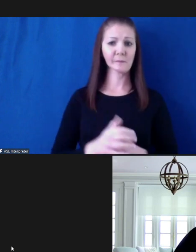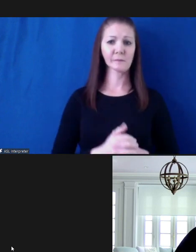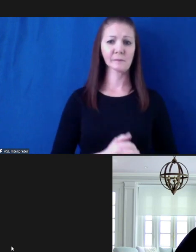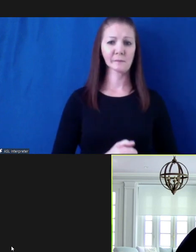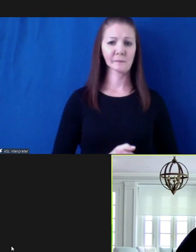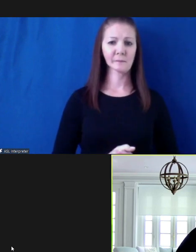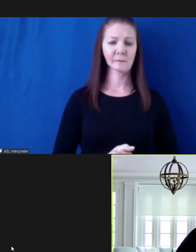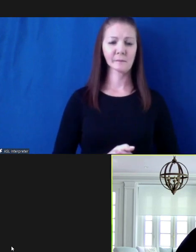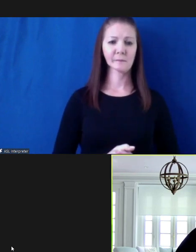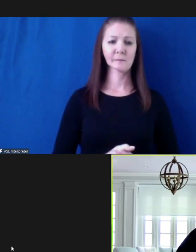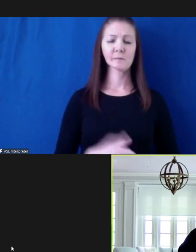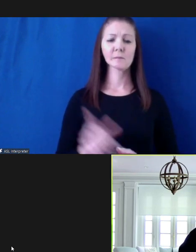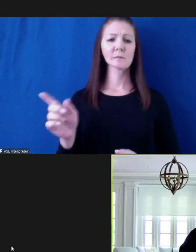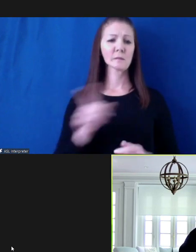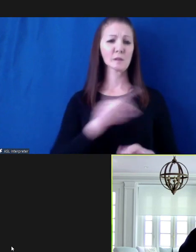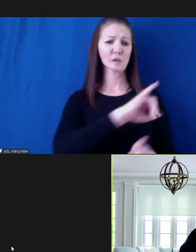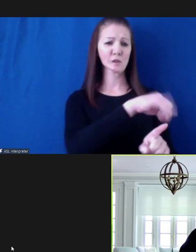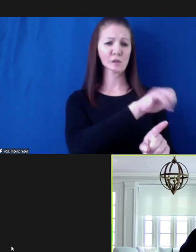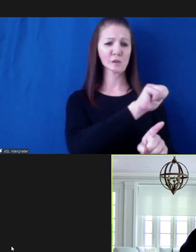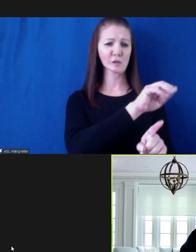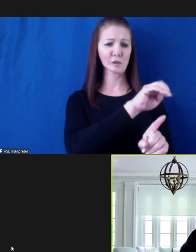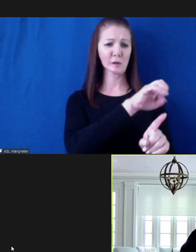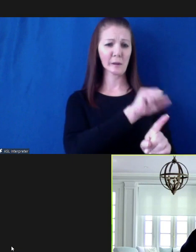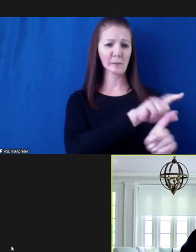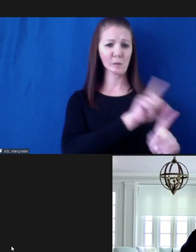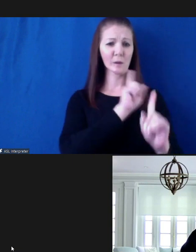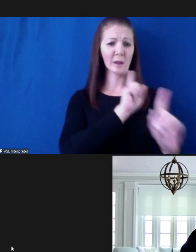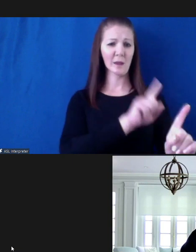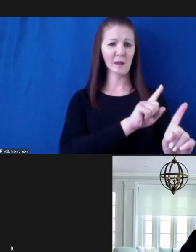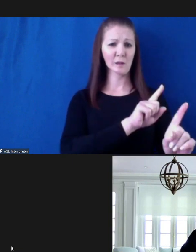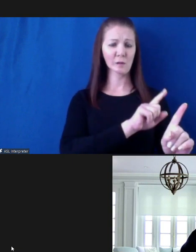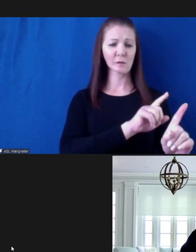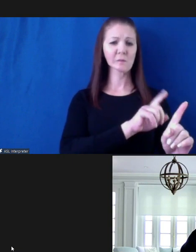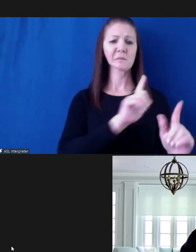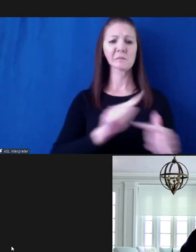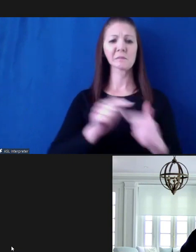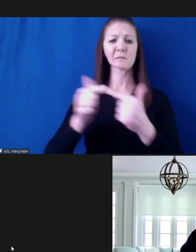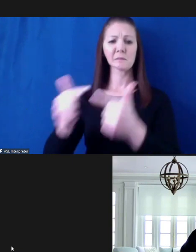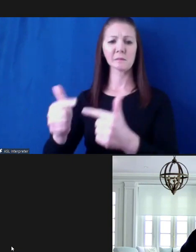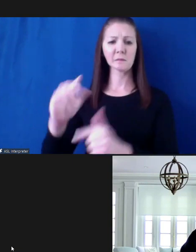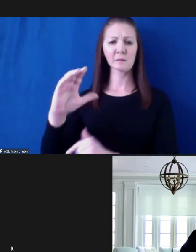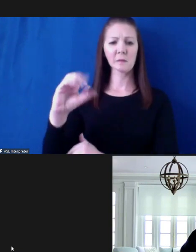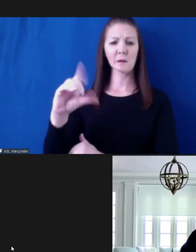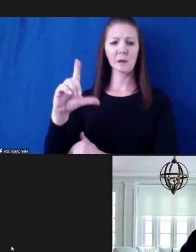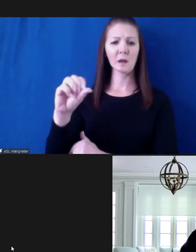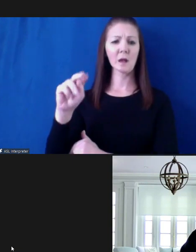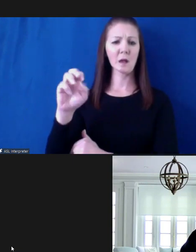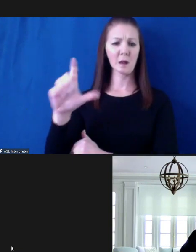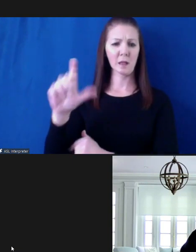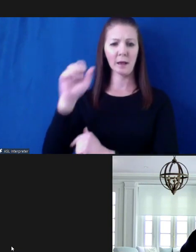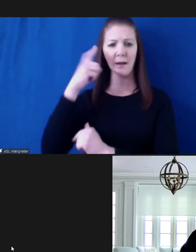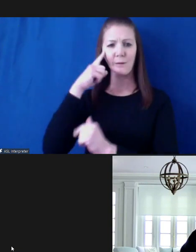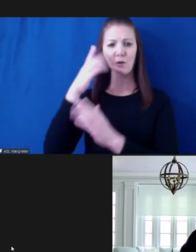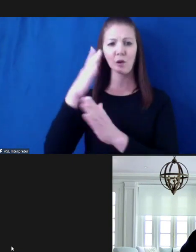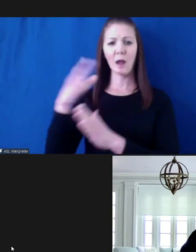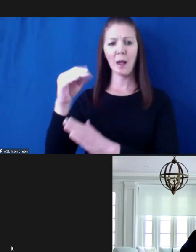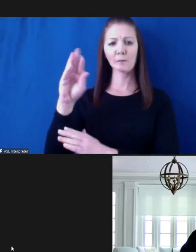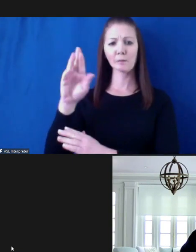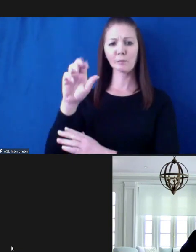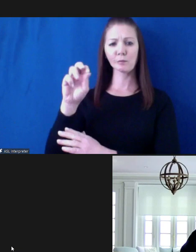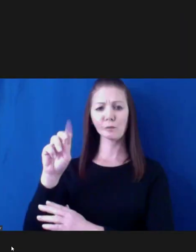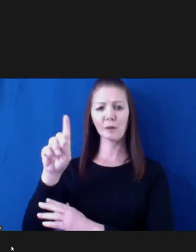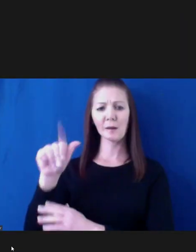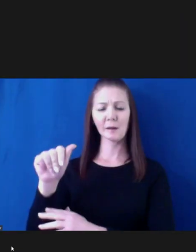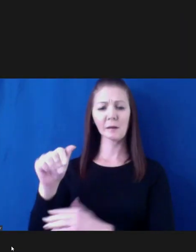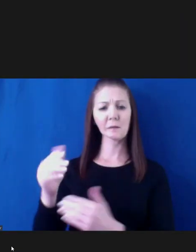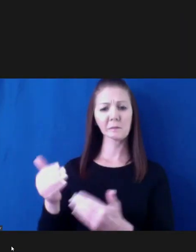James, do you have any insights there? I'm going to hand that to the Colonel Governor and Brenda for the second part of the question. Colonel?